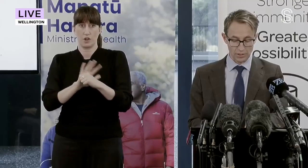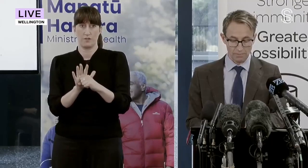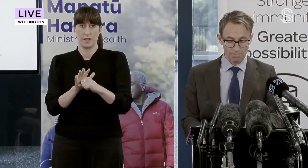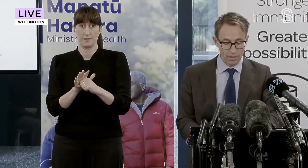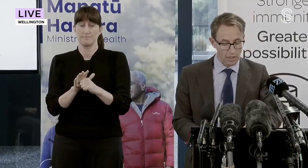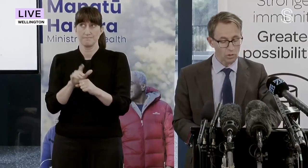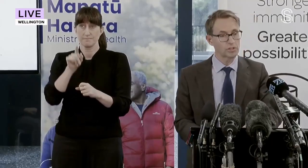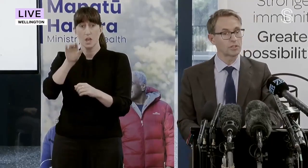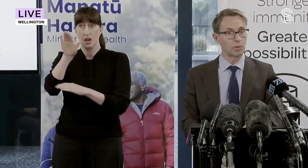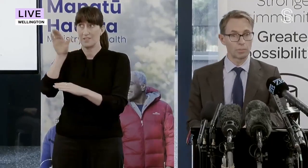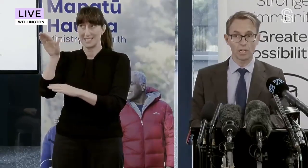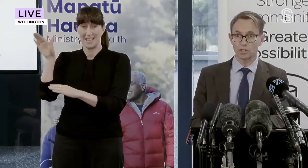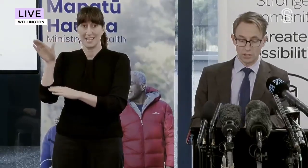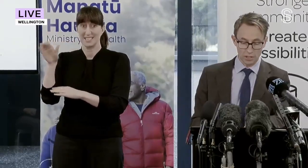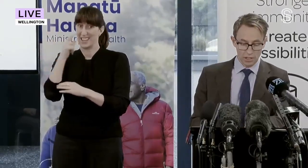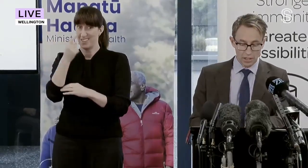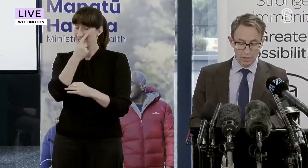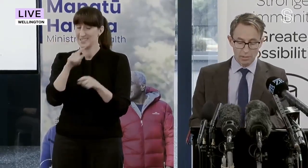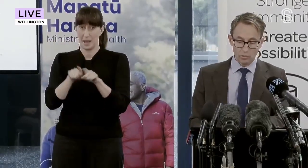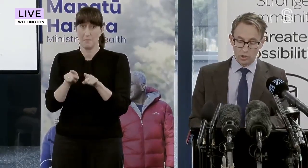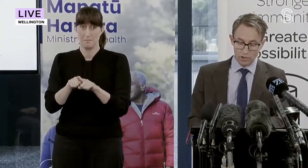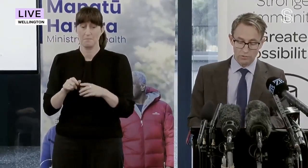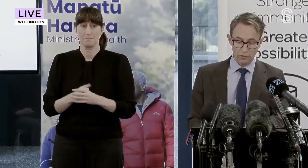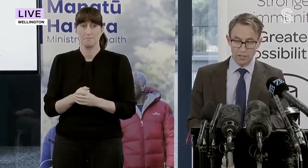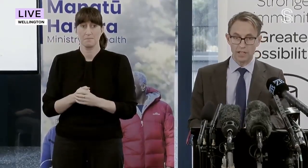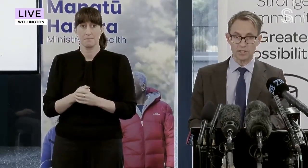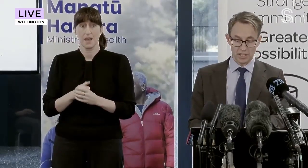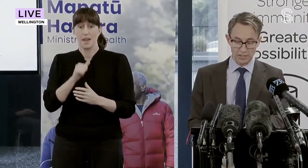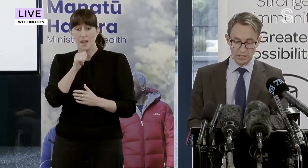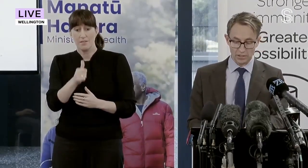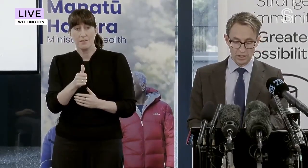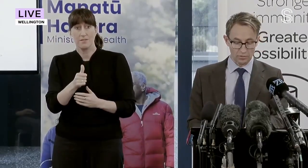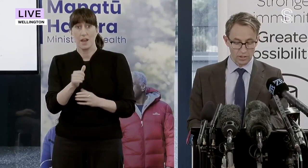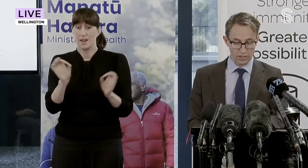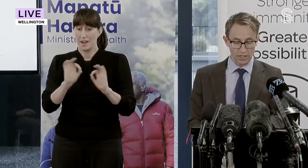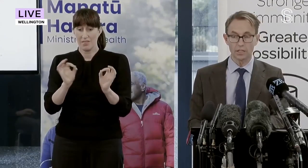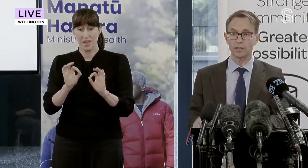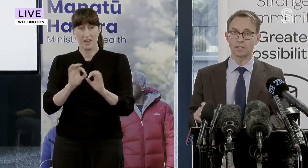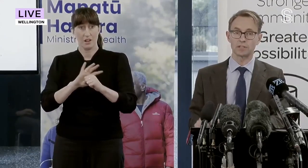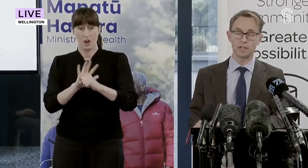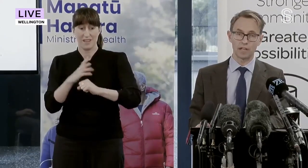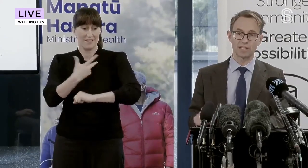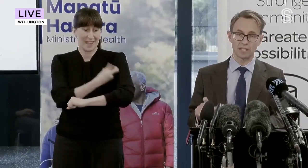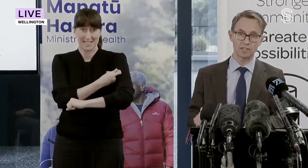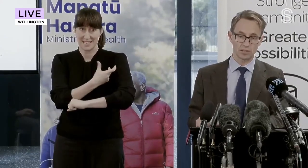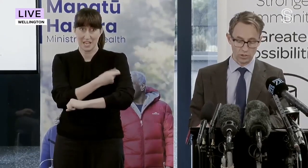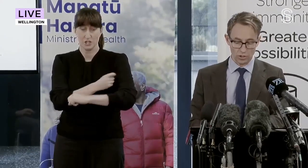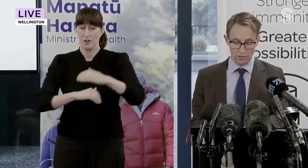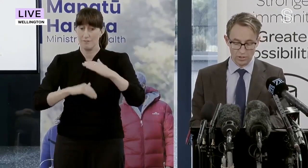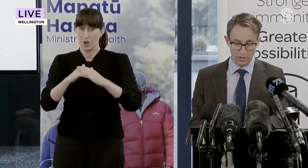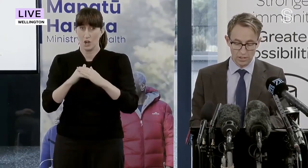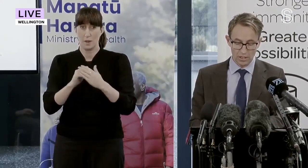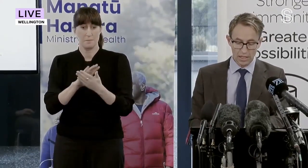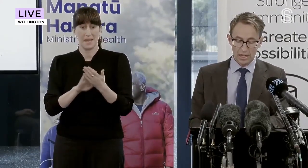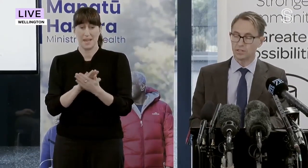evidence. Across the population, people not fully vaccinated against COVID-19, that is, they've had less than two